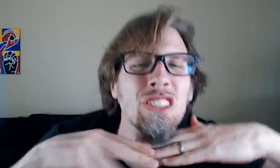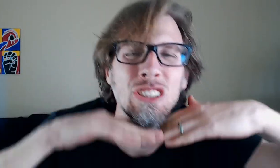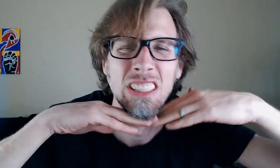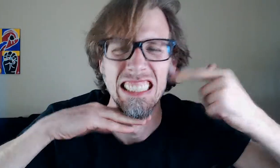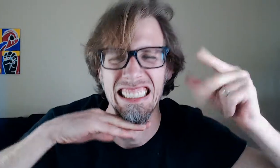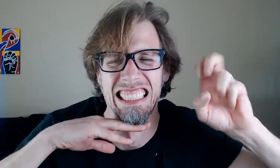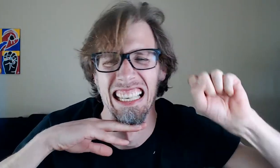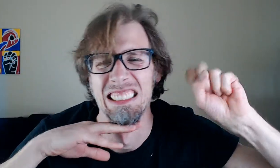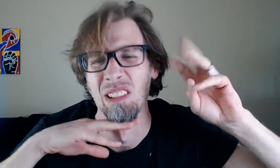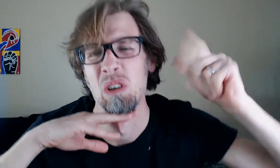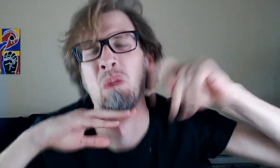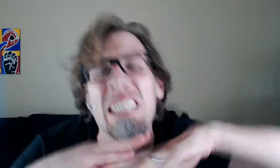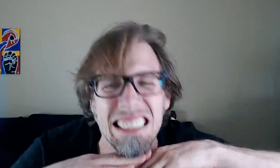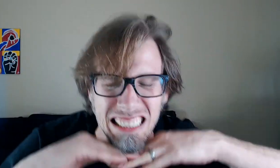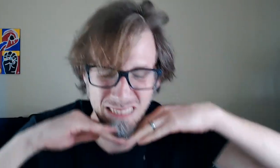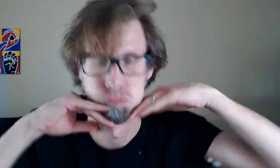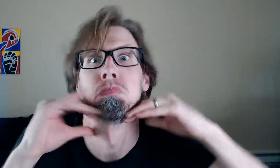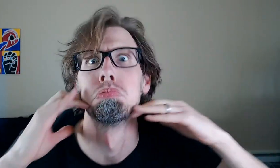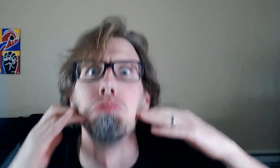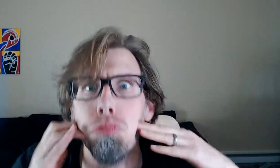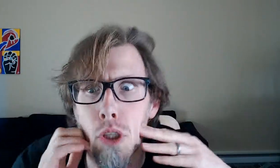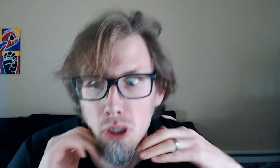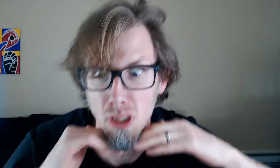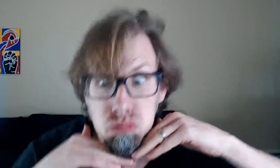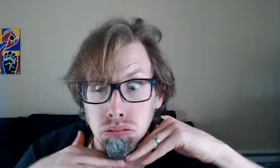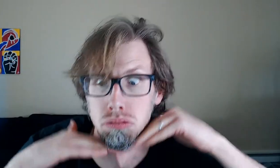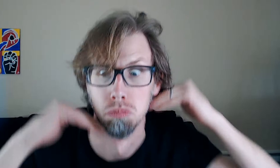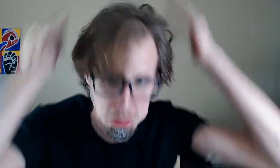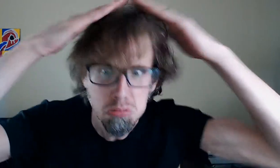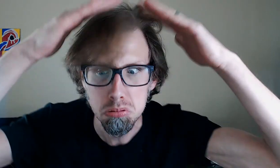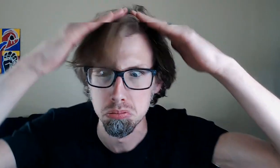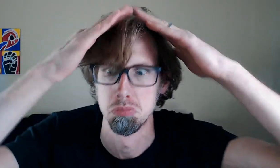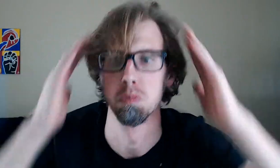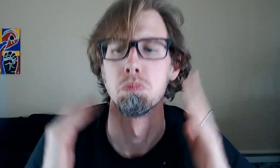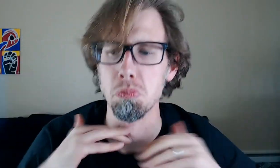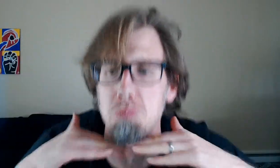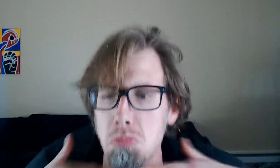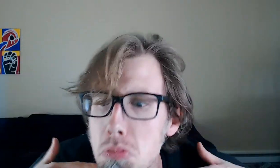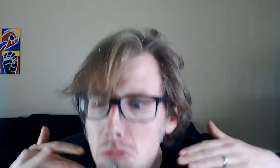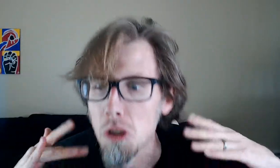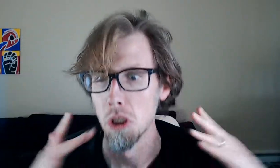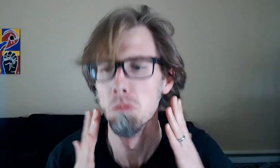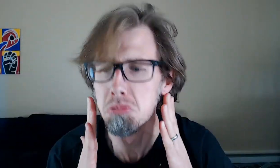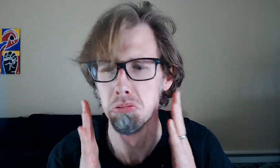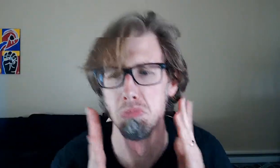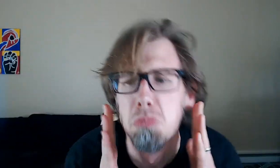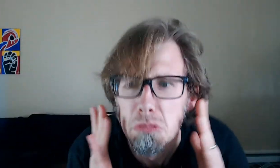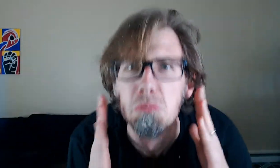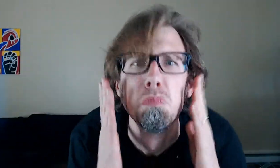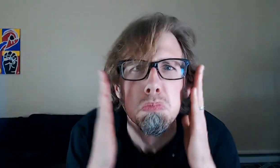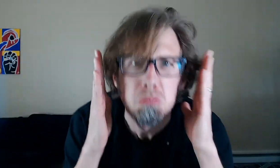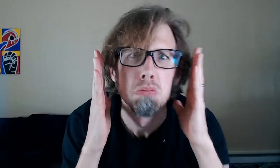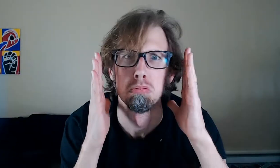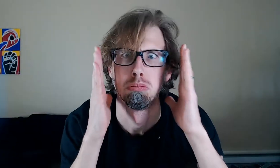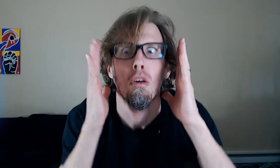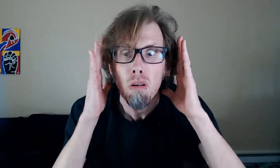Now I'm going to make a header out of two 2x6s sandwiched together, but that doesn't quite become thick enough, so we're also going to cut a piece of half inch